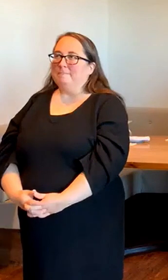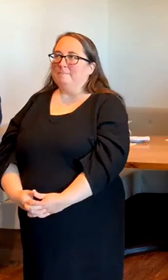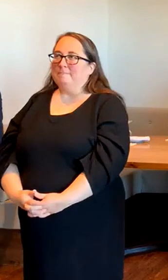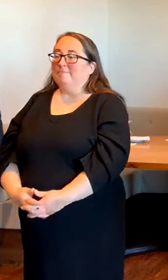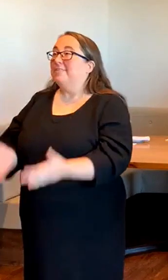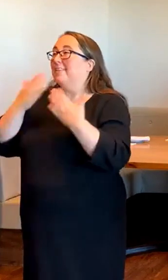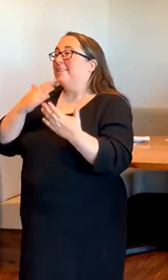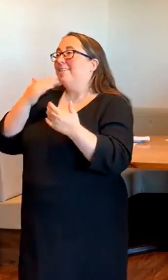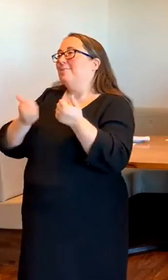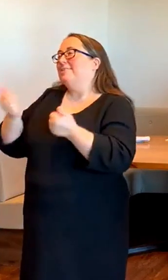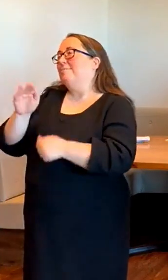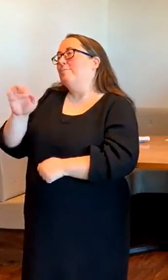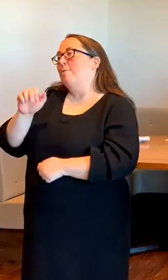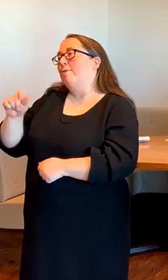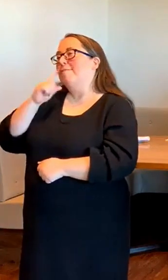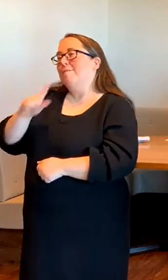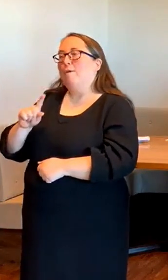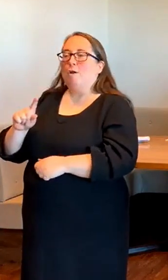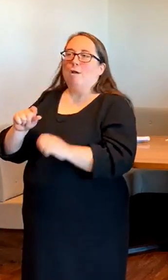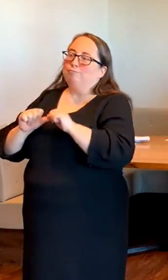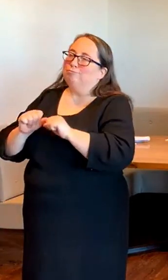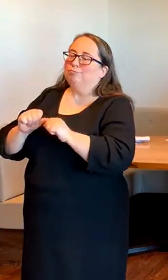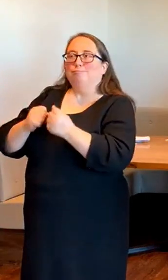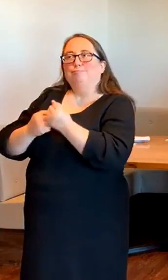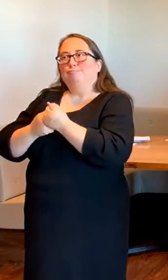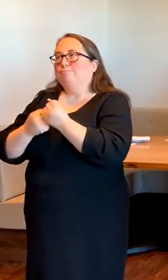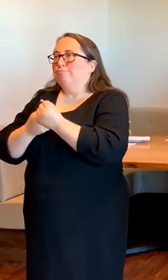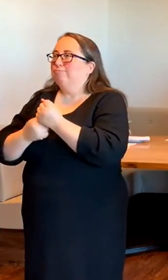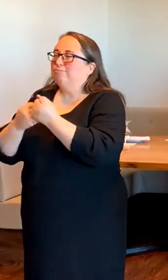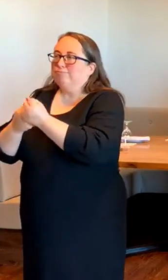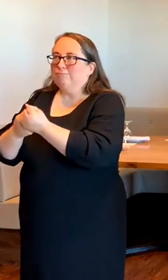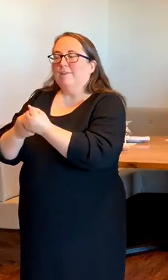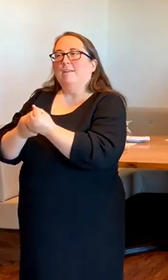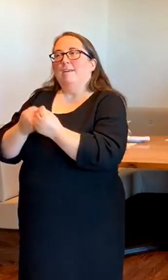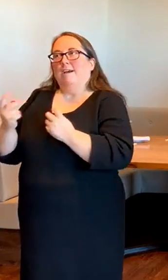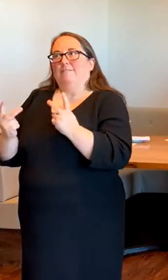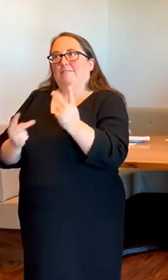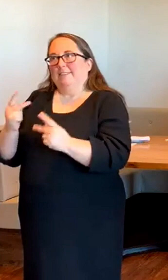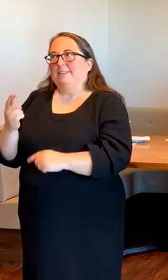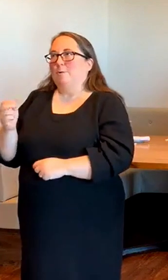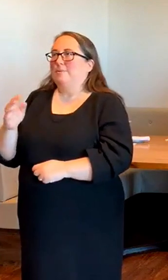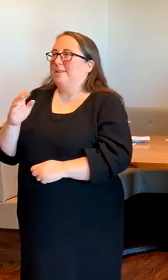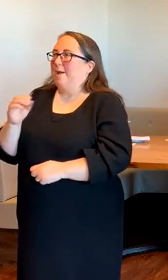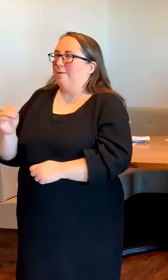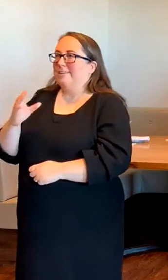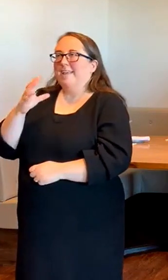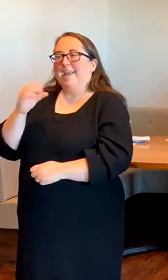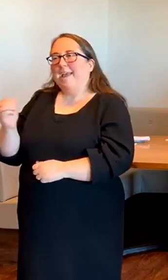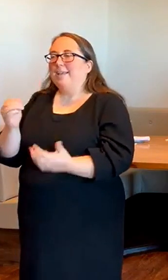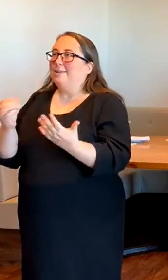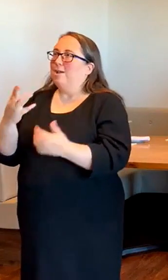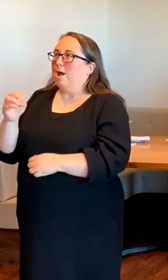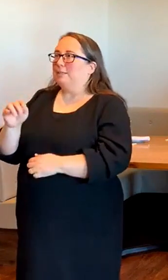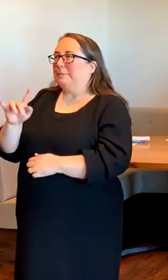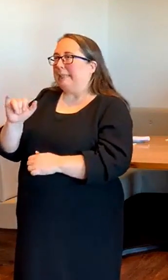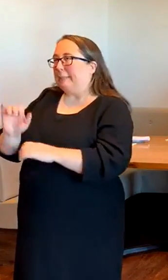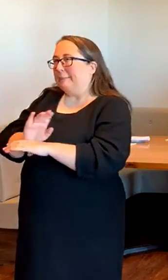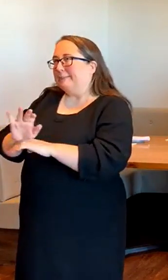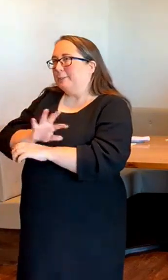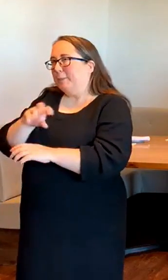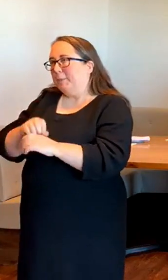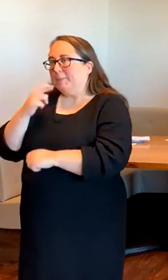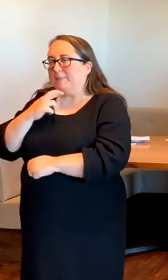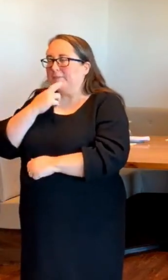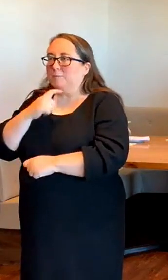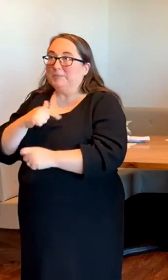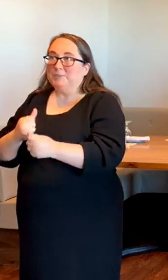Thank you, Executive Ball, for your ongoing and steadfast support of Visit Howard County and the hospitality businesses, including restaurants